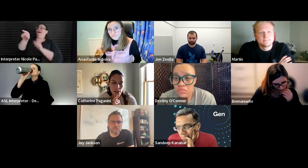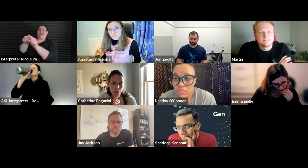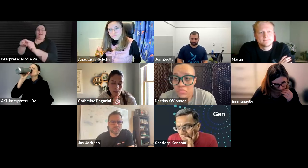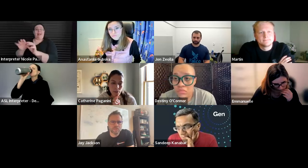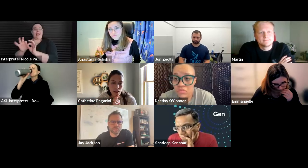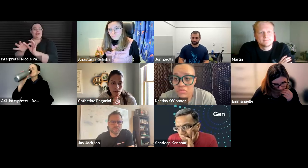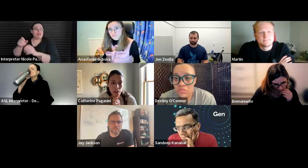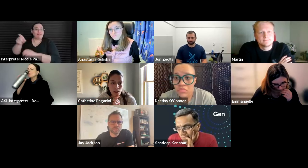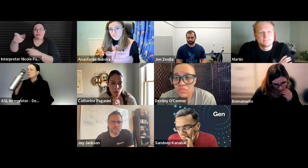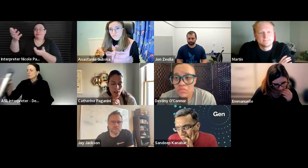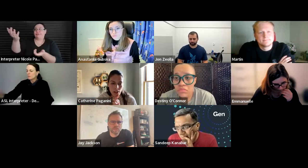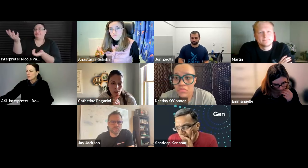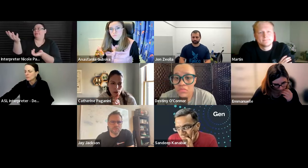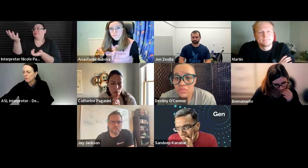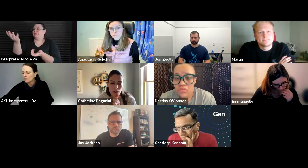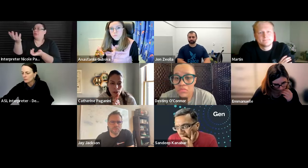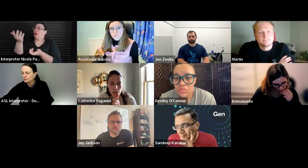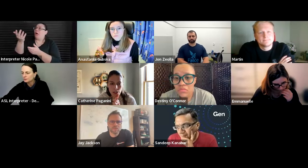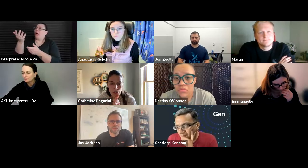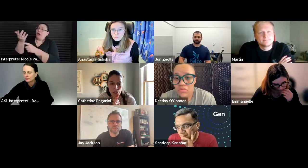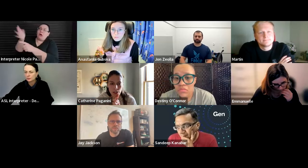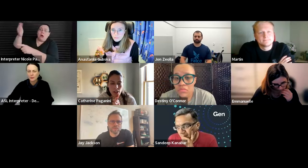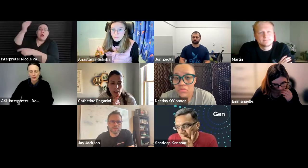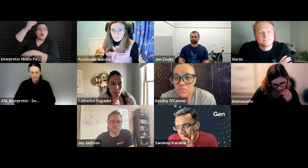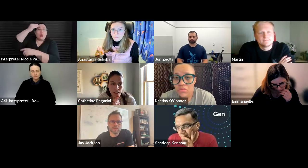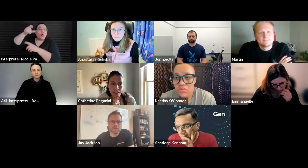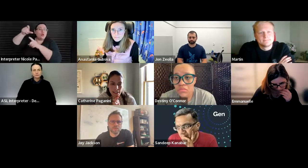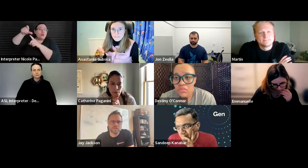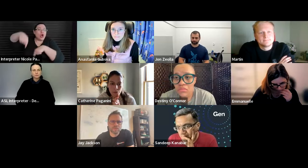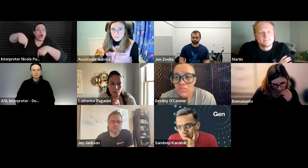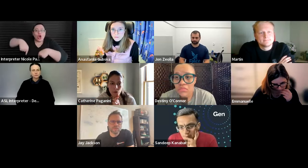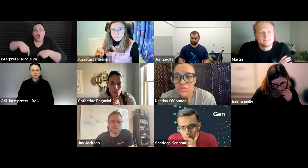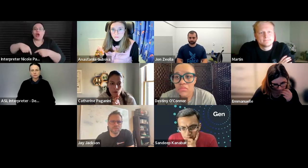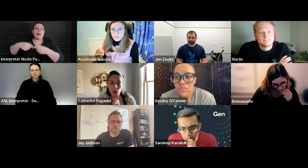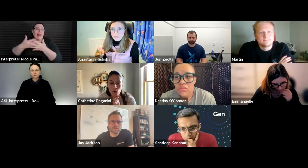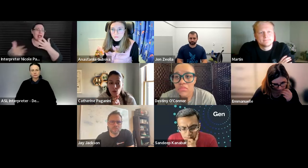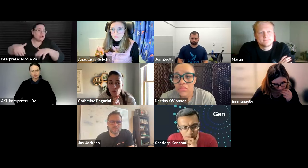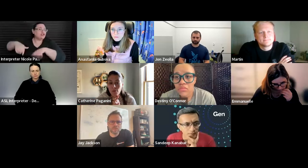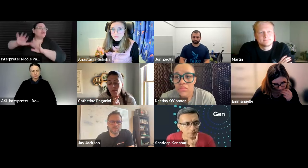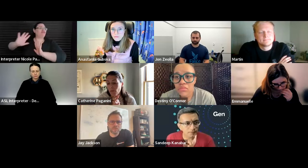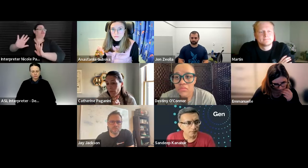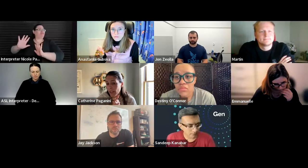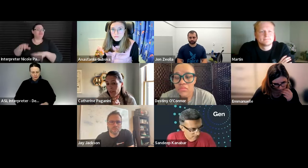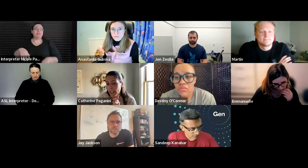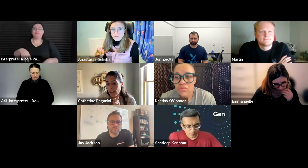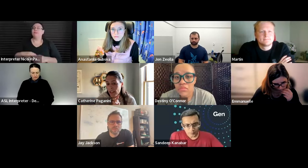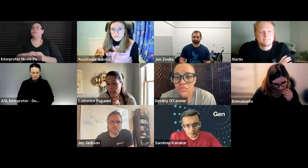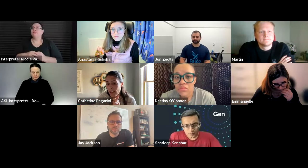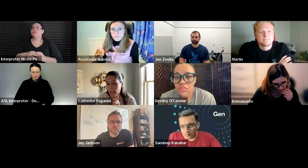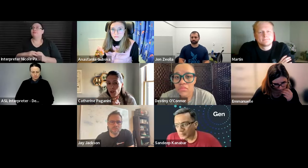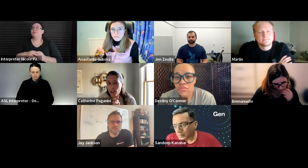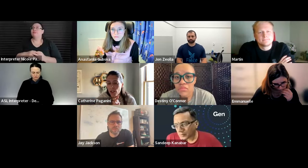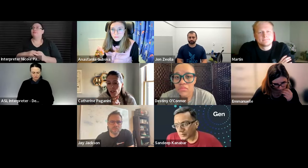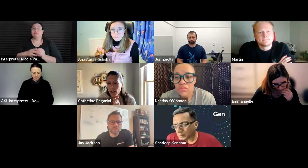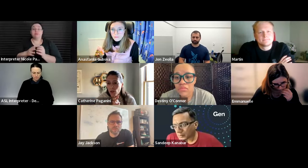who was um kind of familiar with uh the terminology in our space um so if